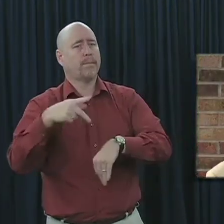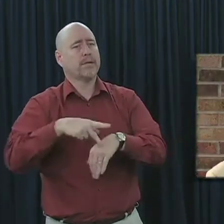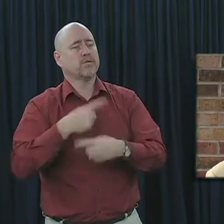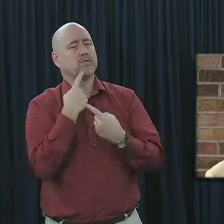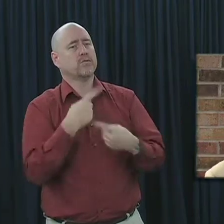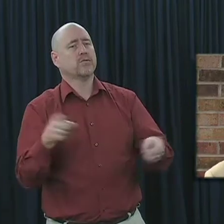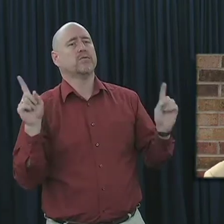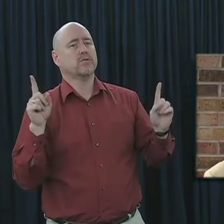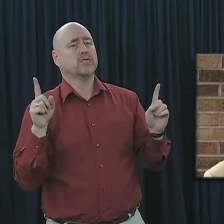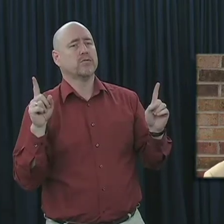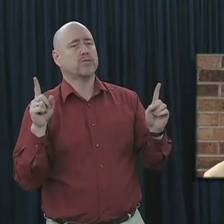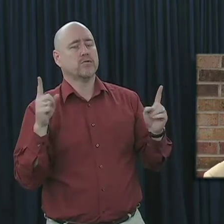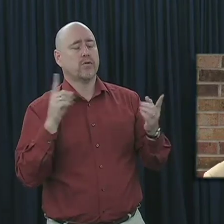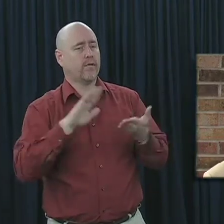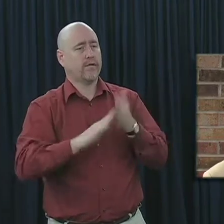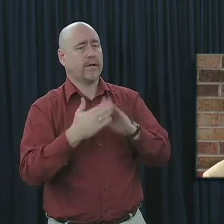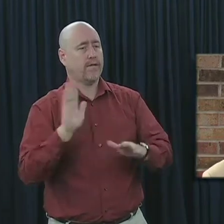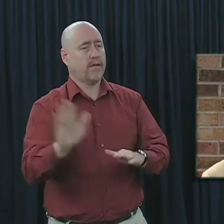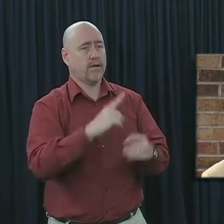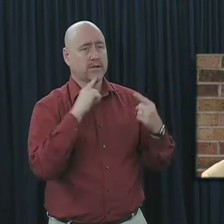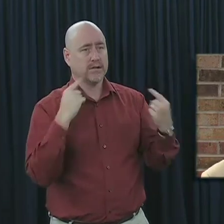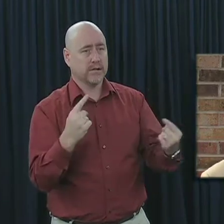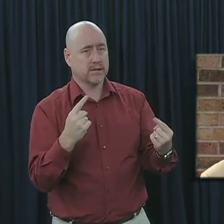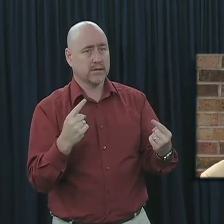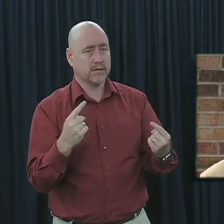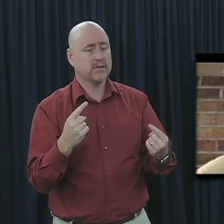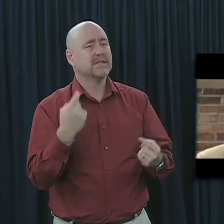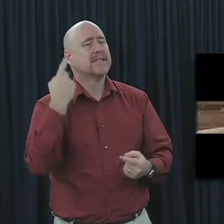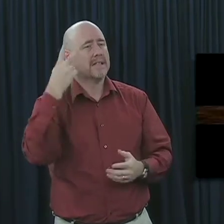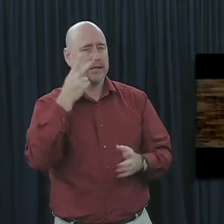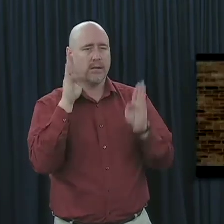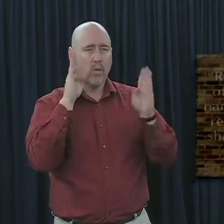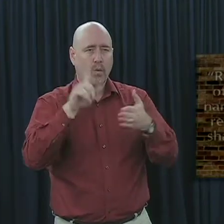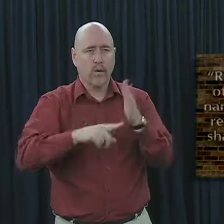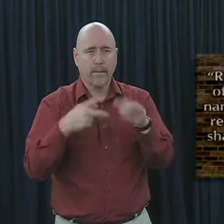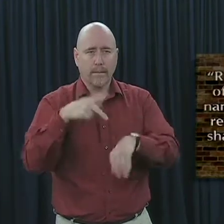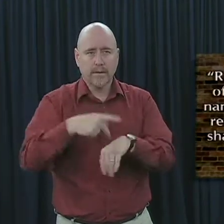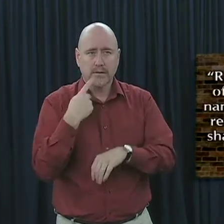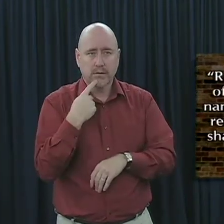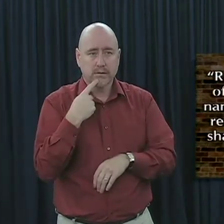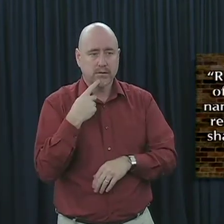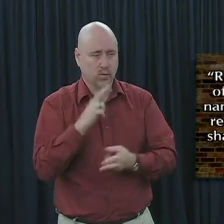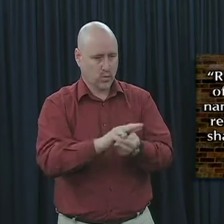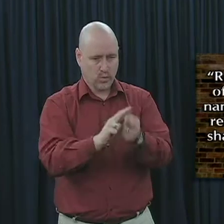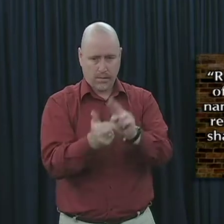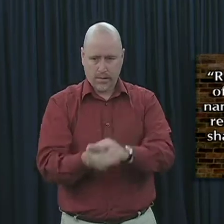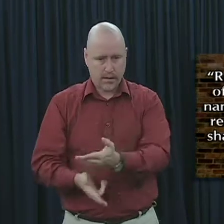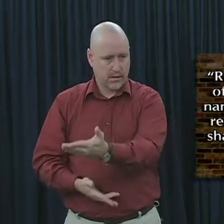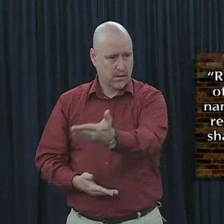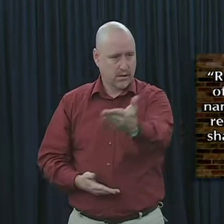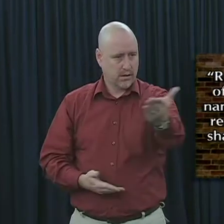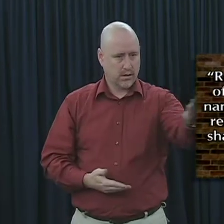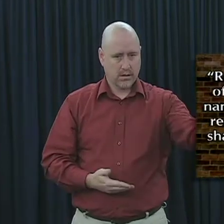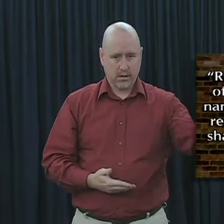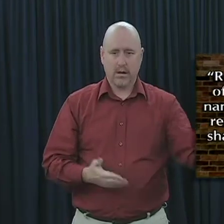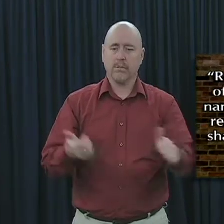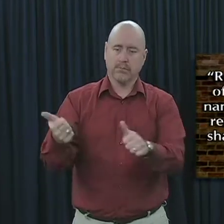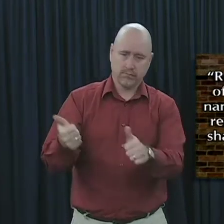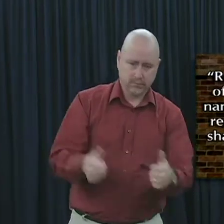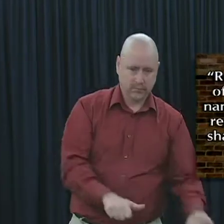to obtain the forgiveness or remission of sin. Repent, and let every one of you be baptized in the